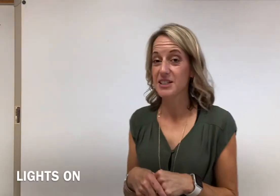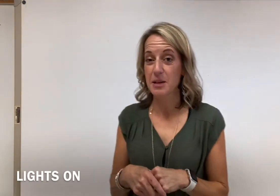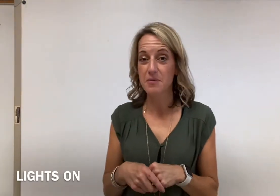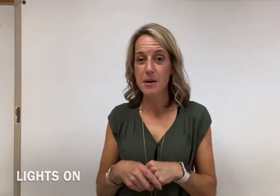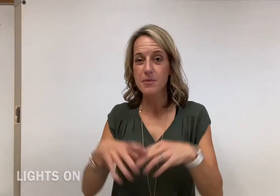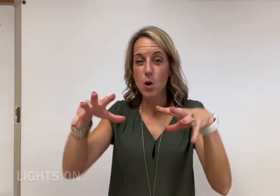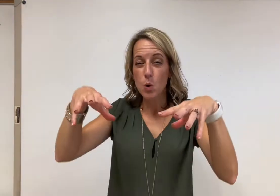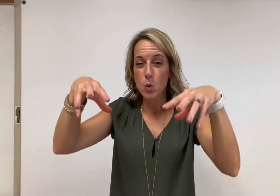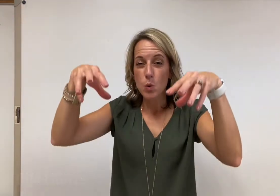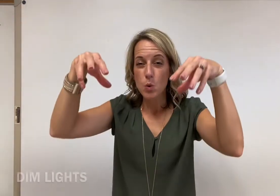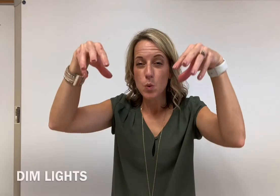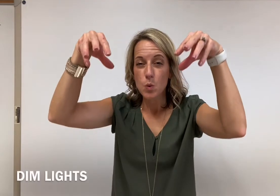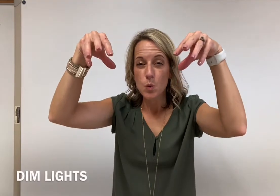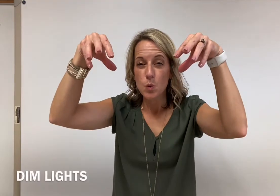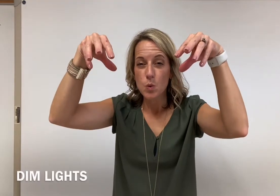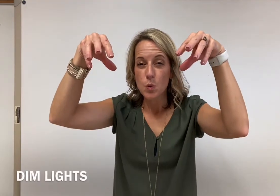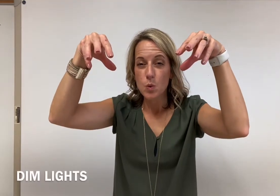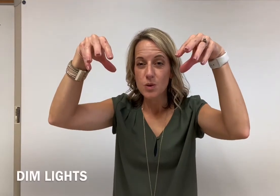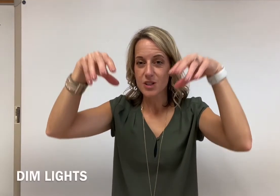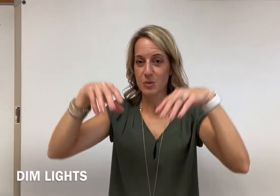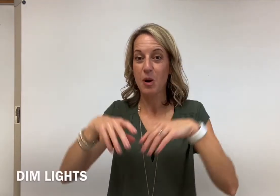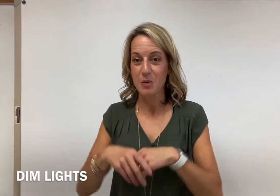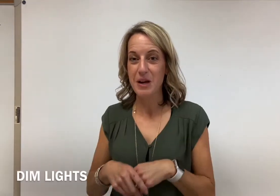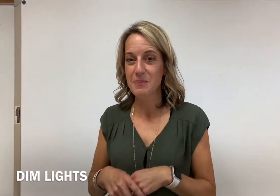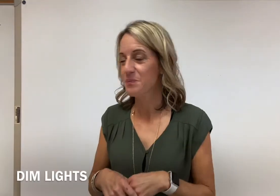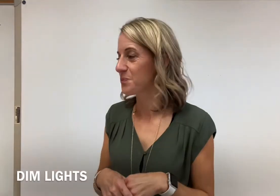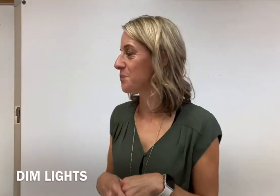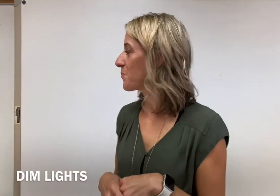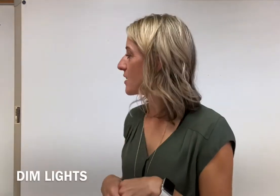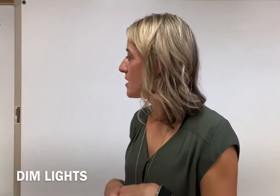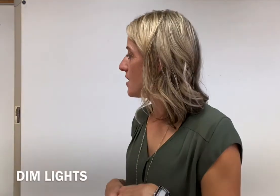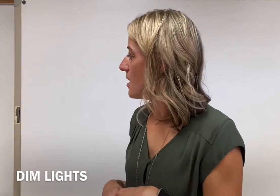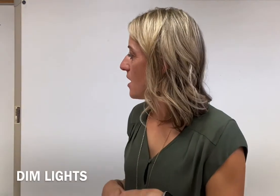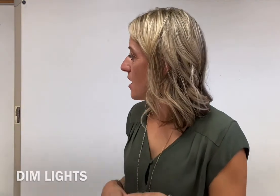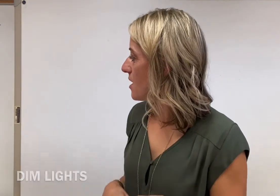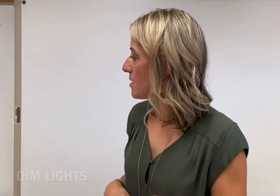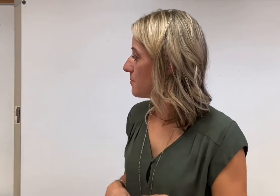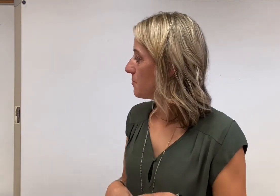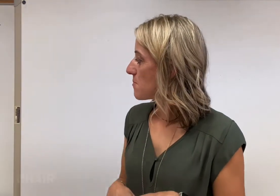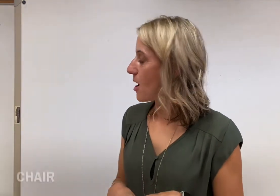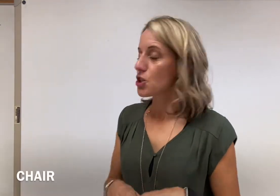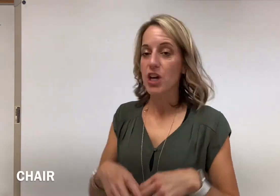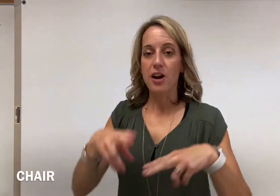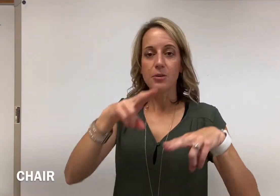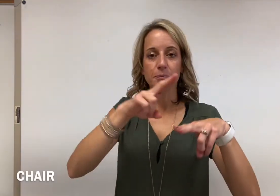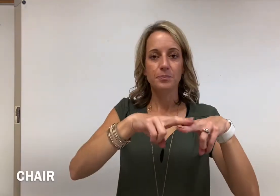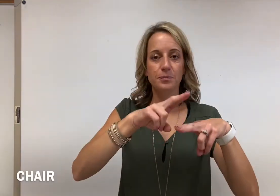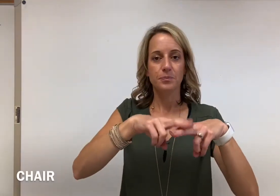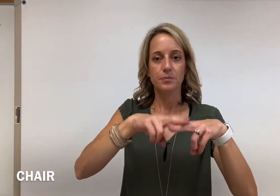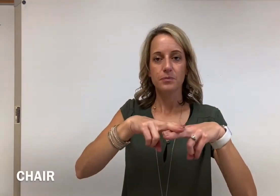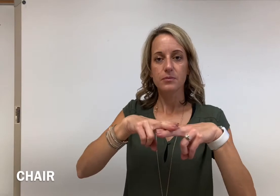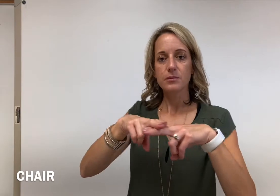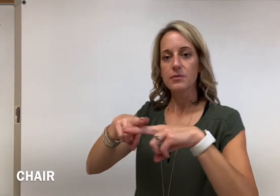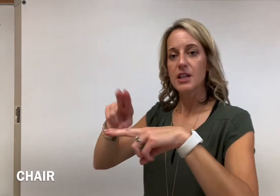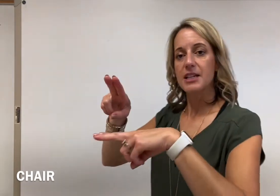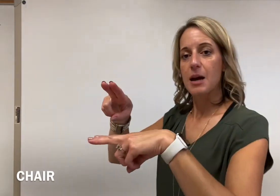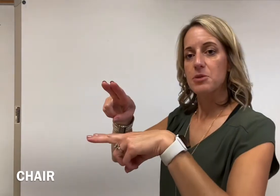dim them, just partway. Um, chair. It taps.